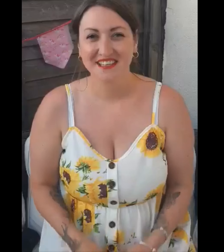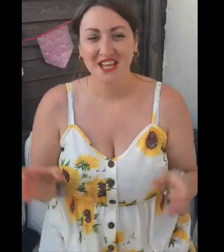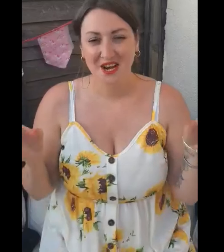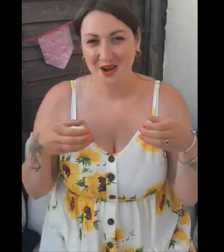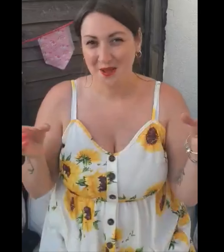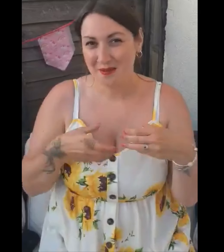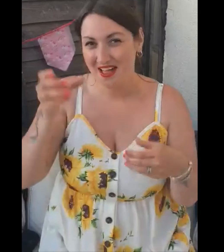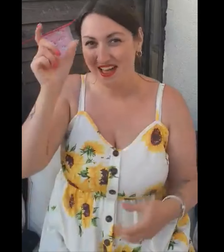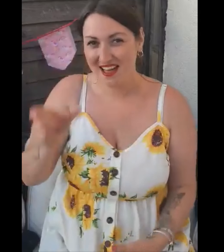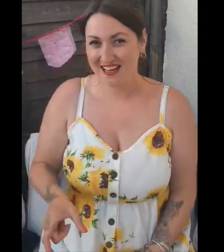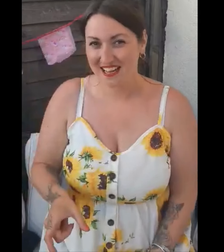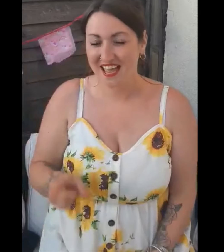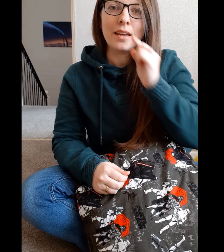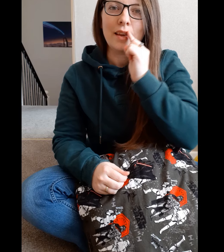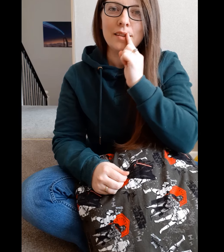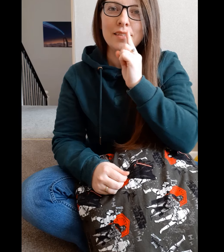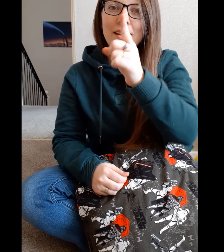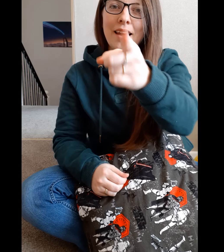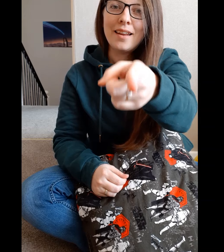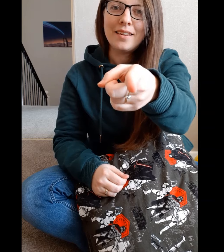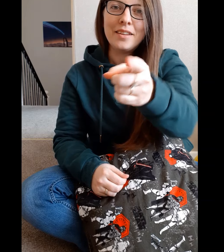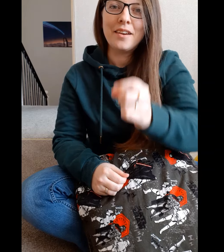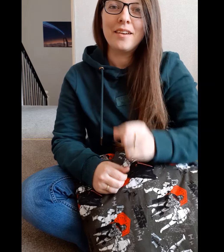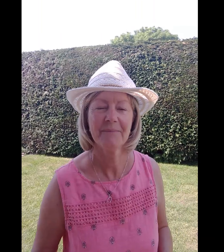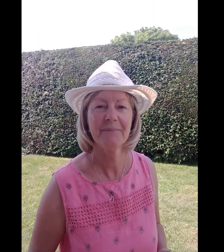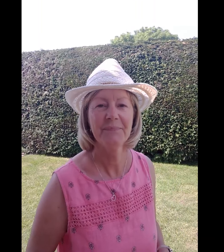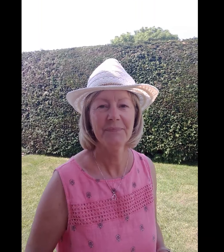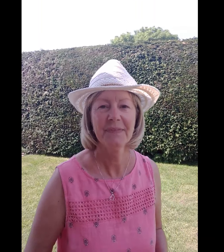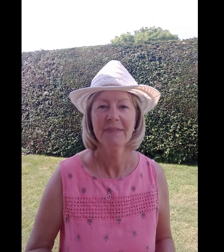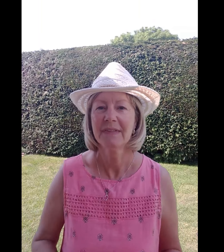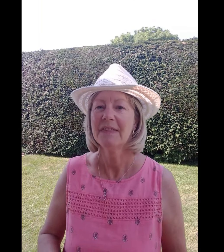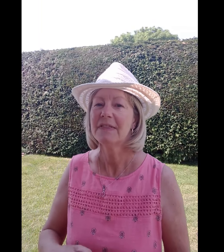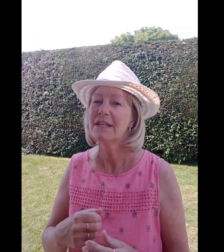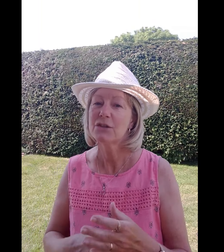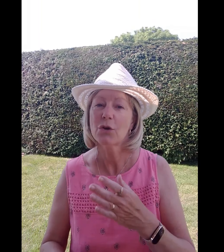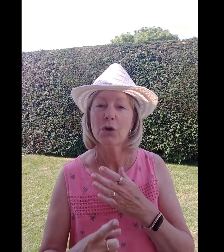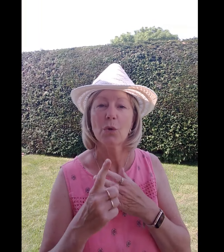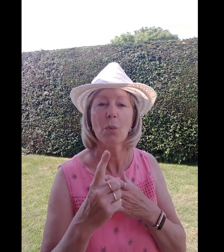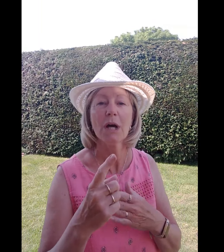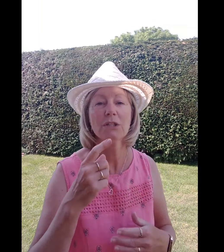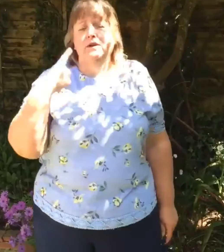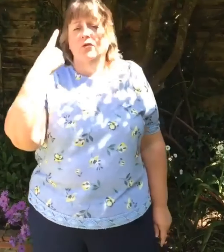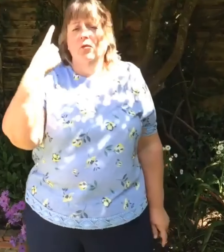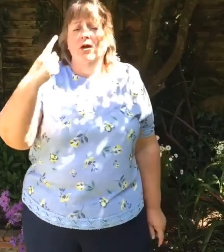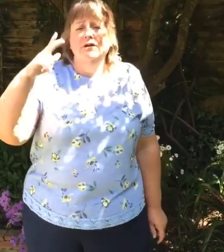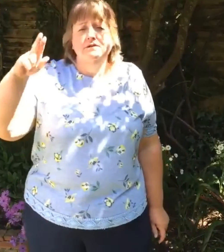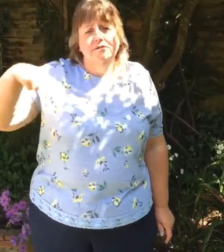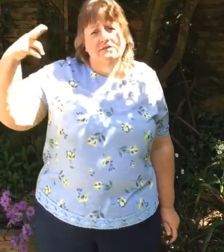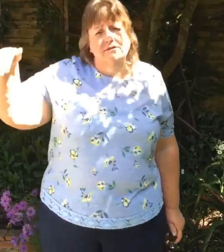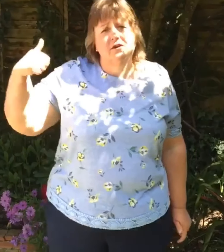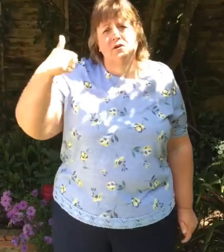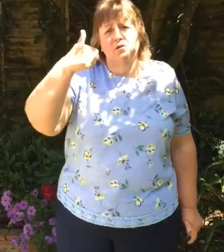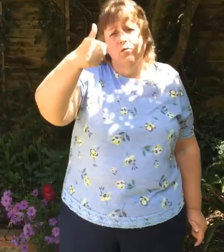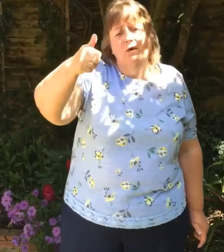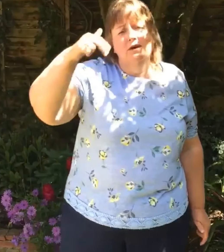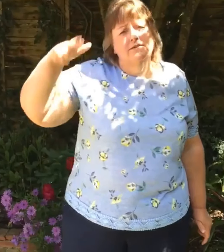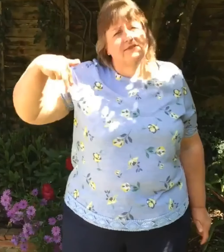Nobody can tell ya There's only one song worth singing